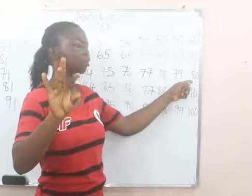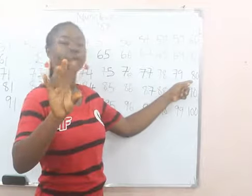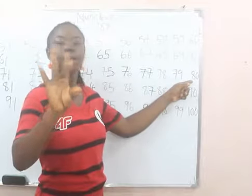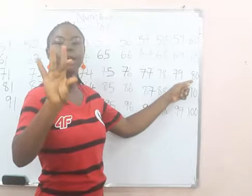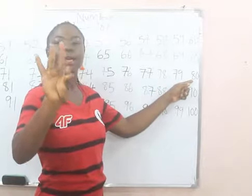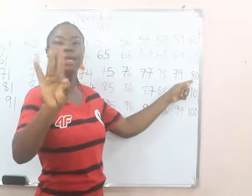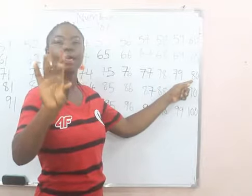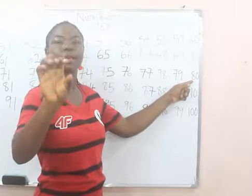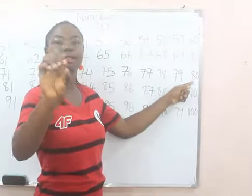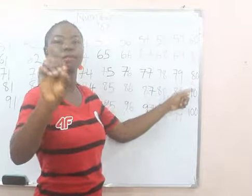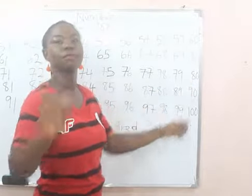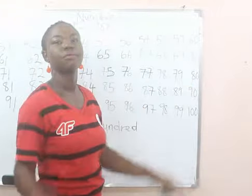80.